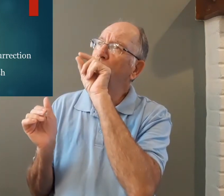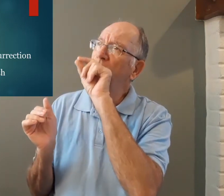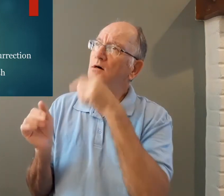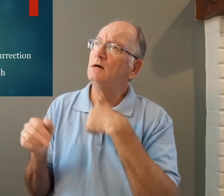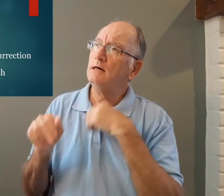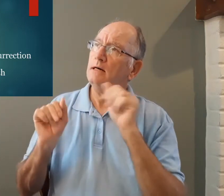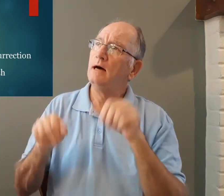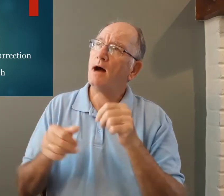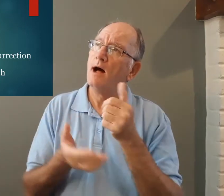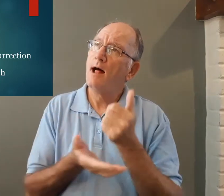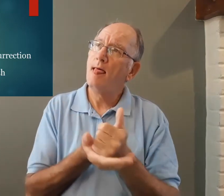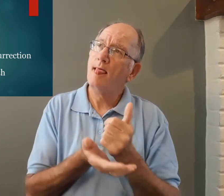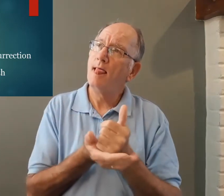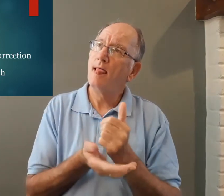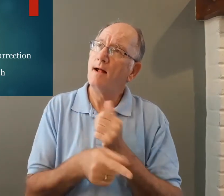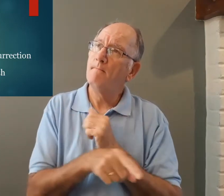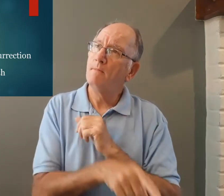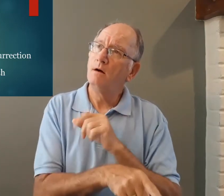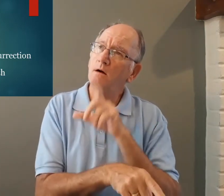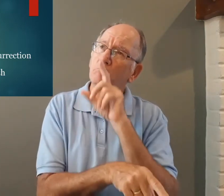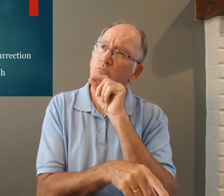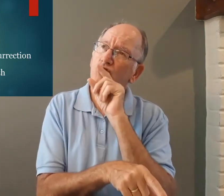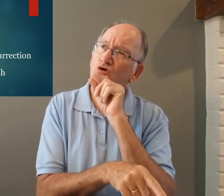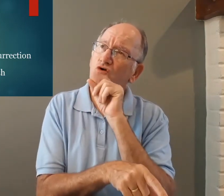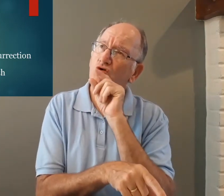become like a bird so that I could help this bird